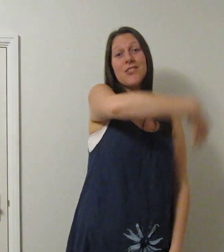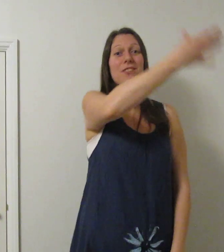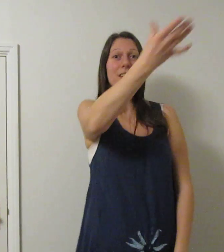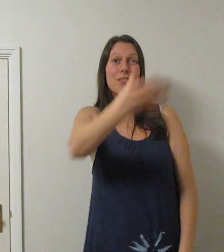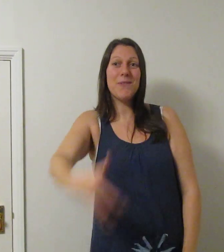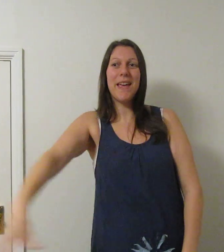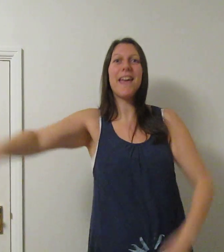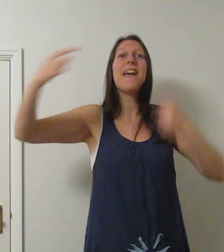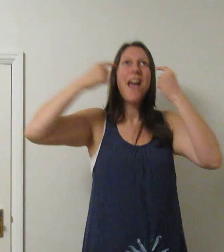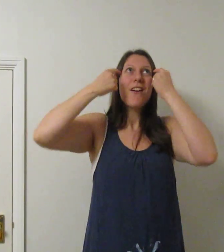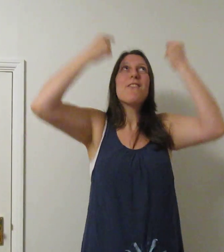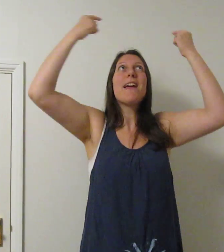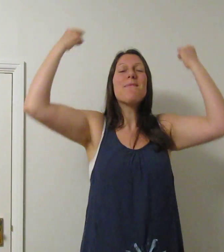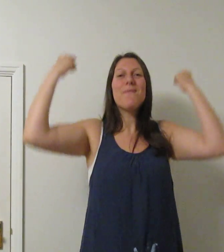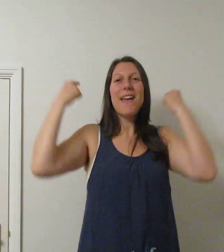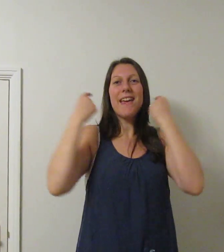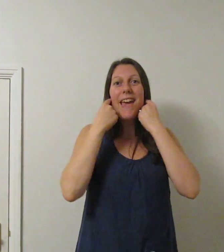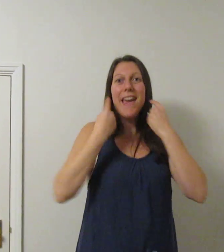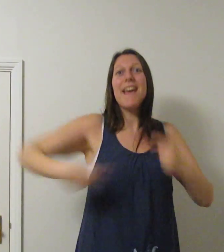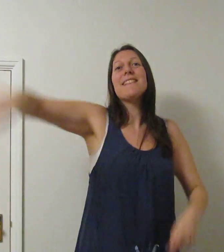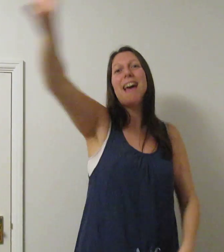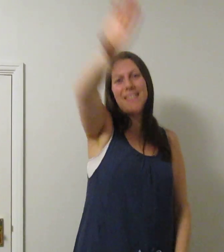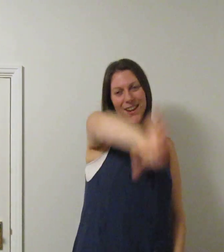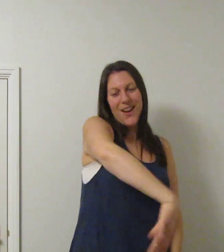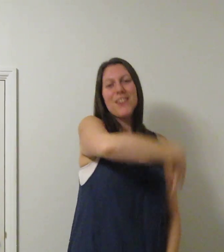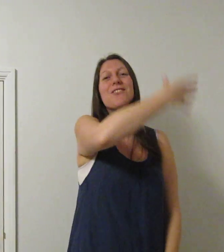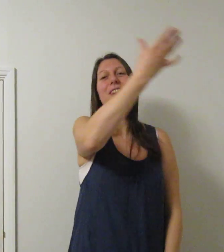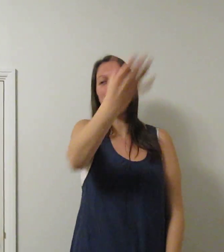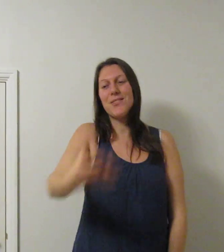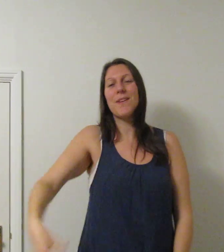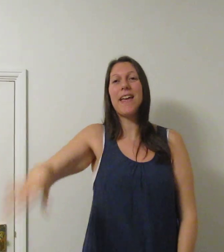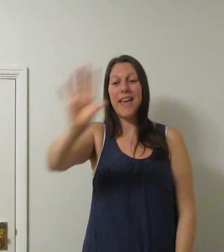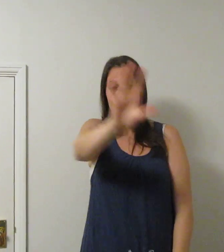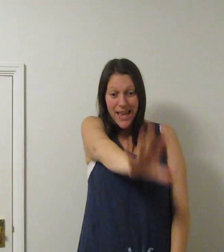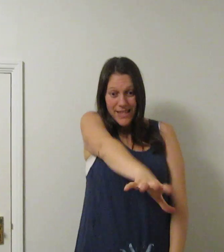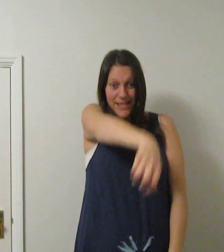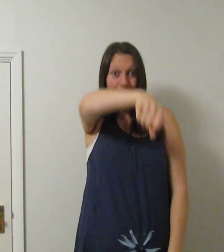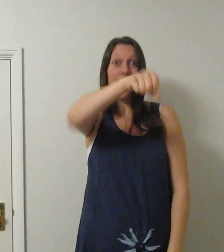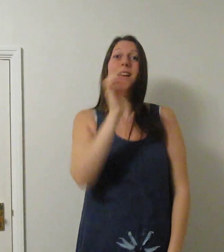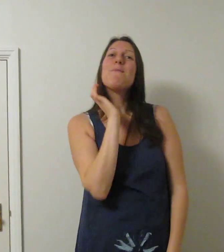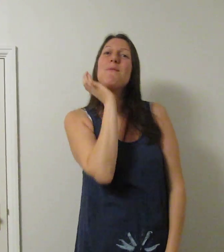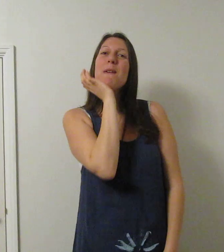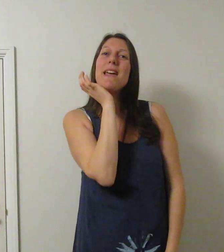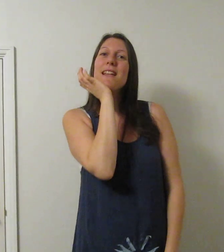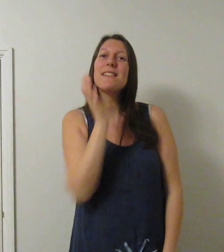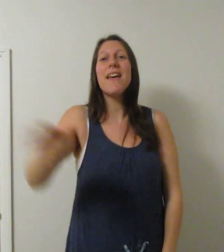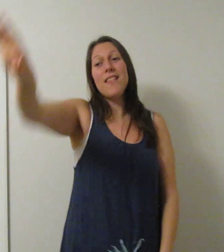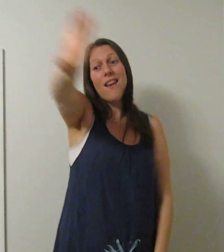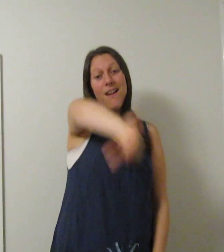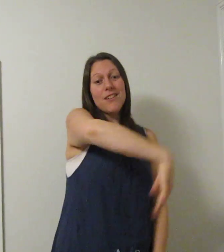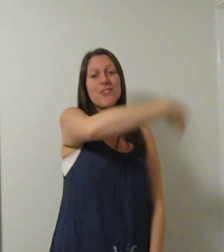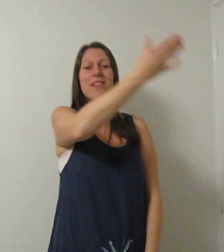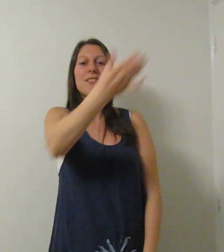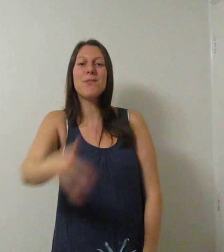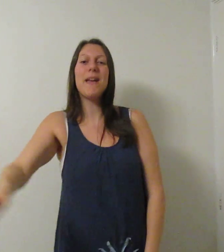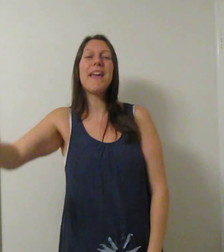trunks swinging Great big ears and the long trunks swinging Sniffing up the peanuts and the long trunks swinging